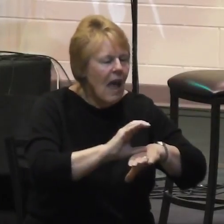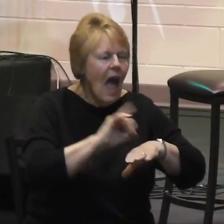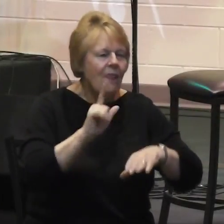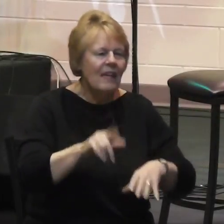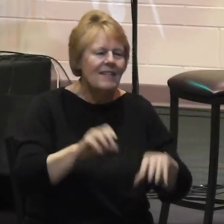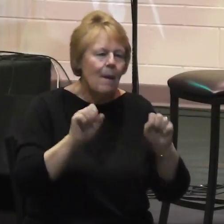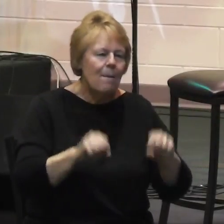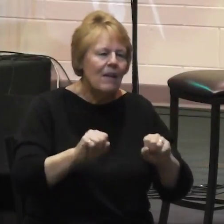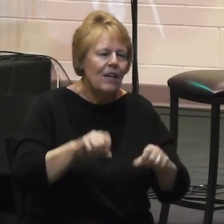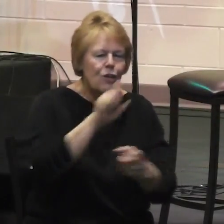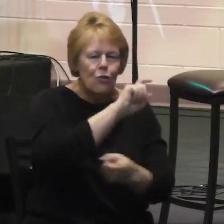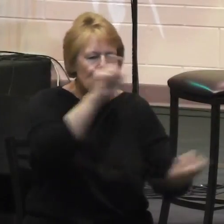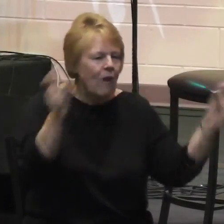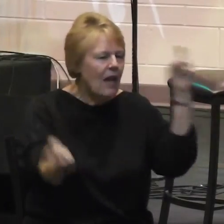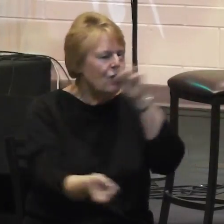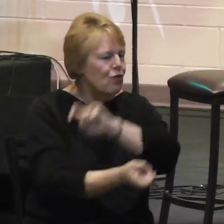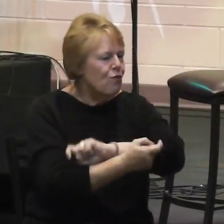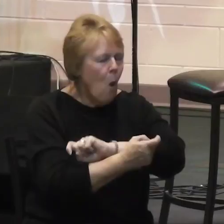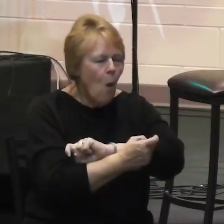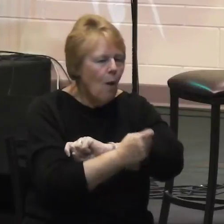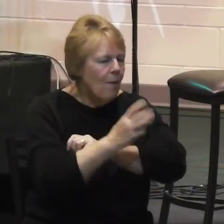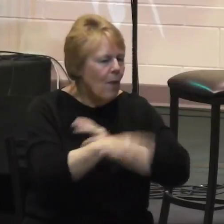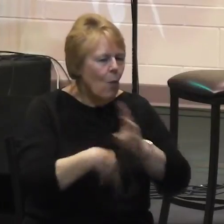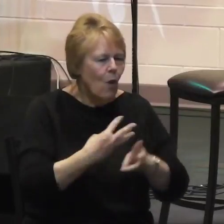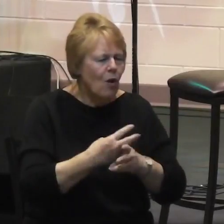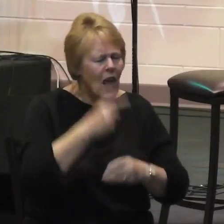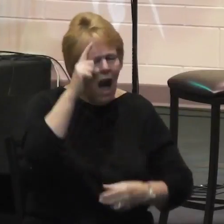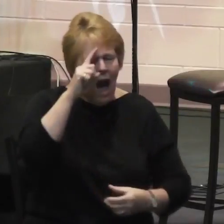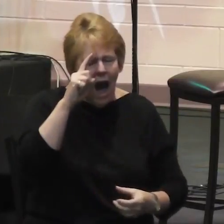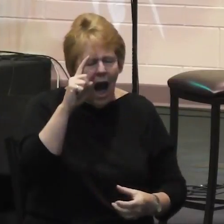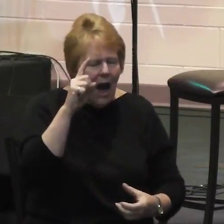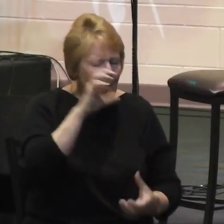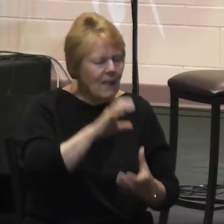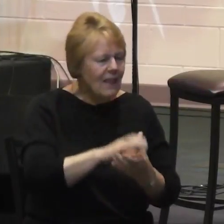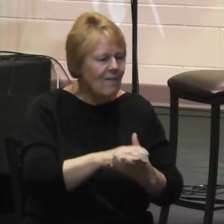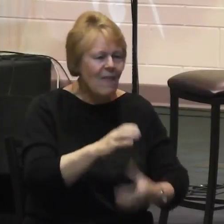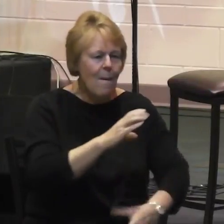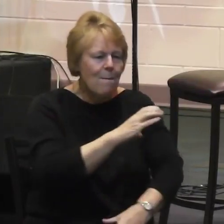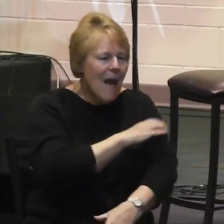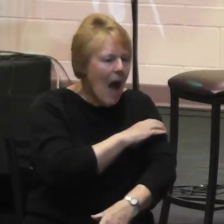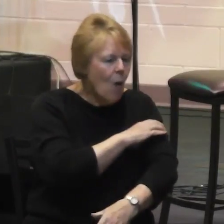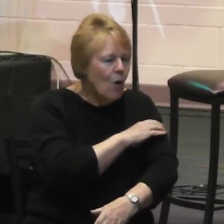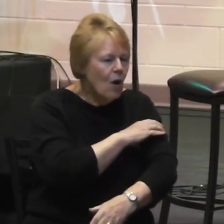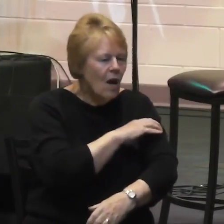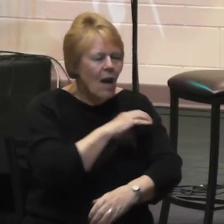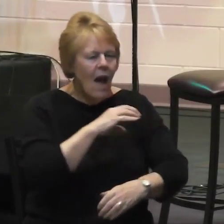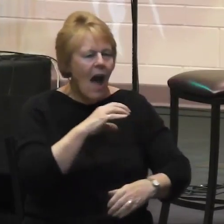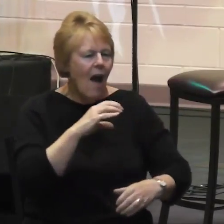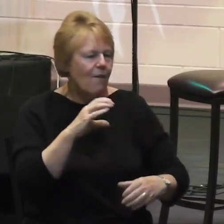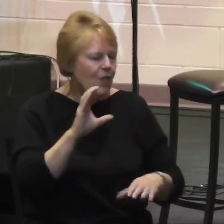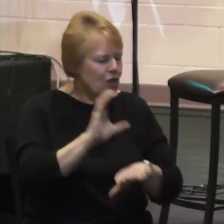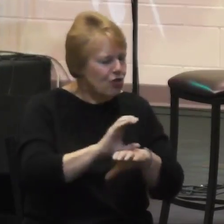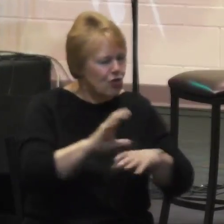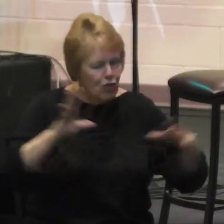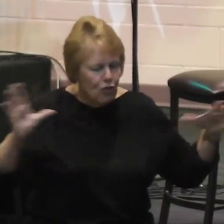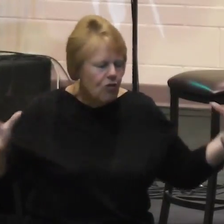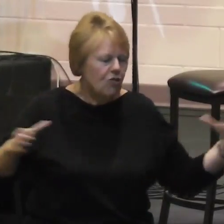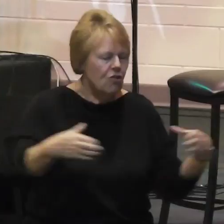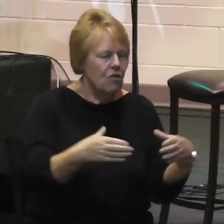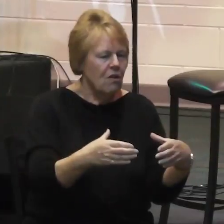I believe in the power of the Church. And this power of the Church is seen in instances